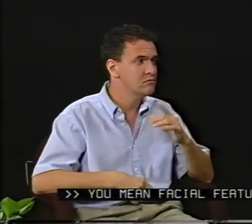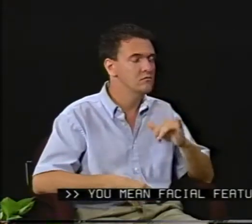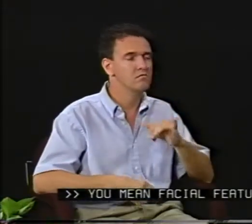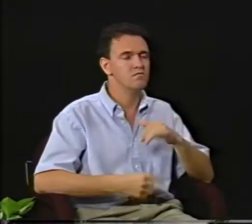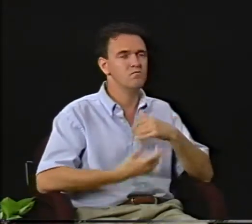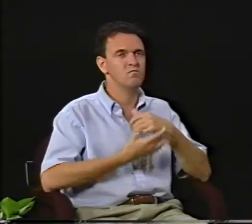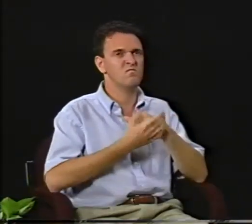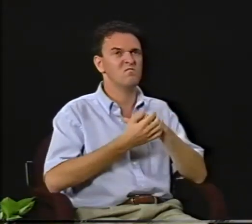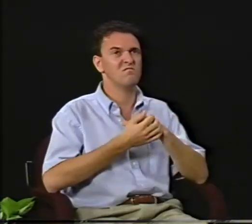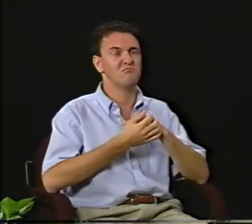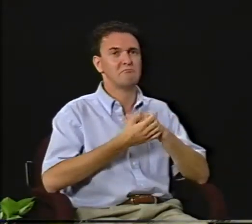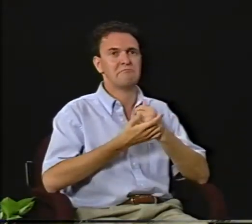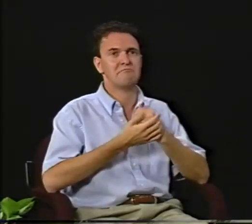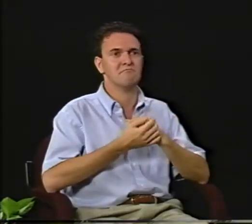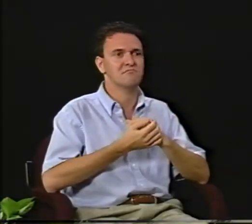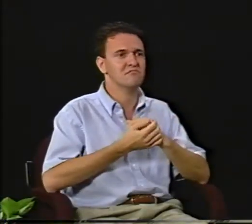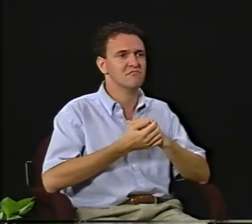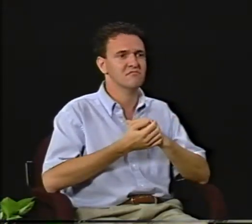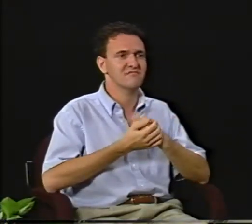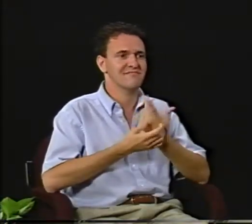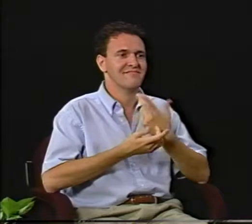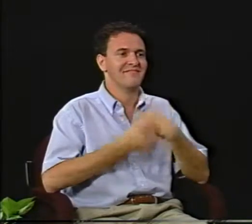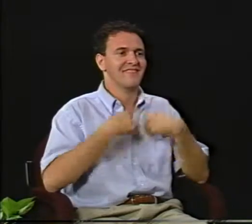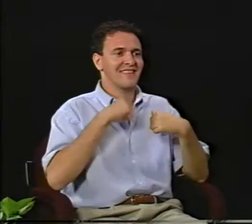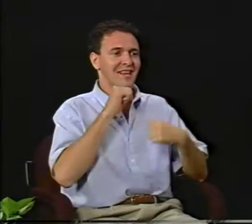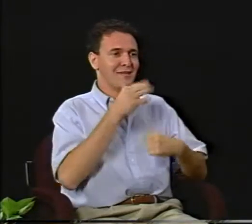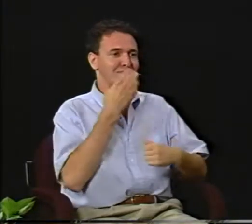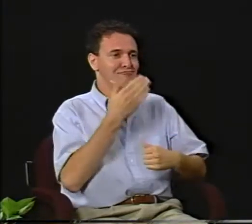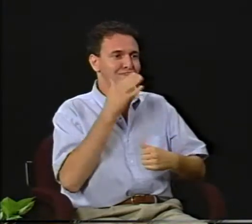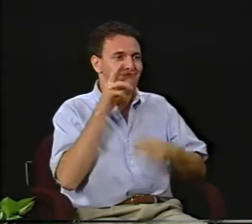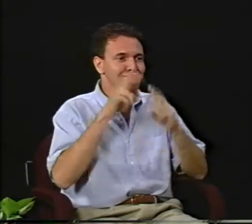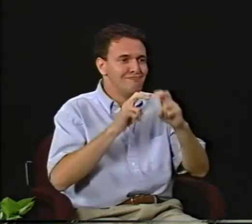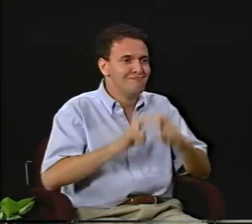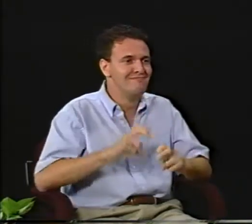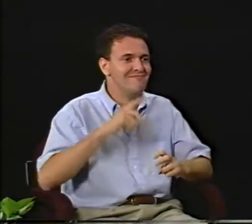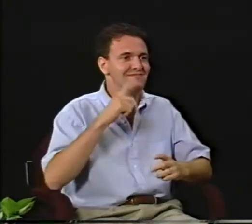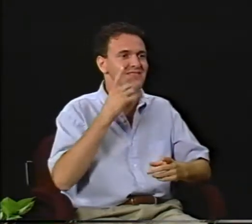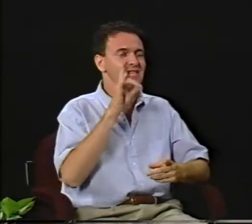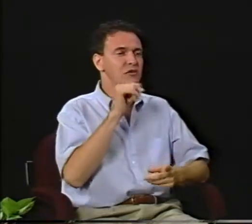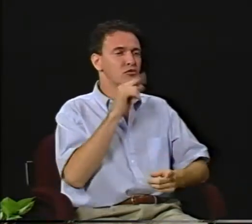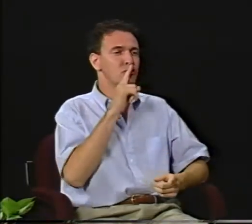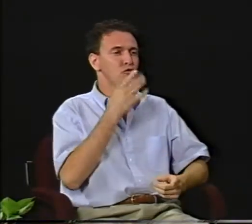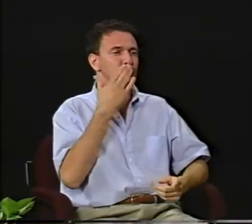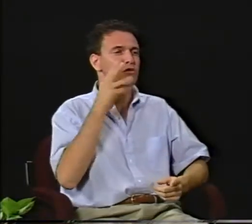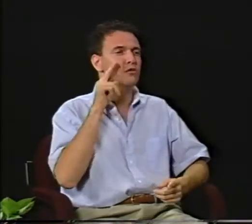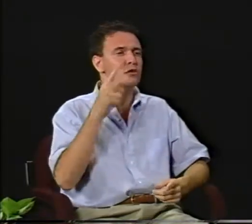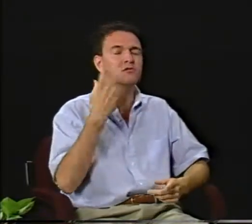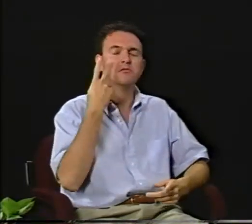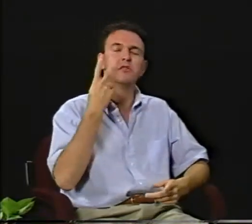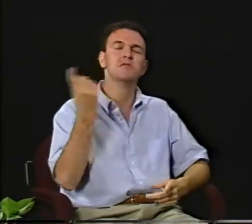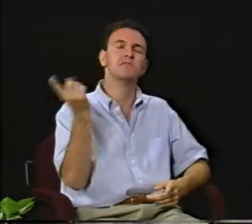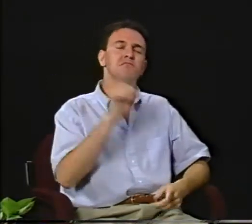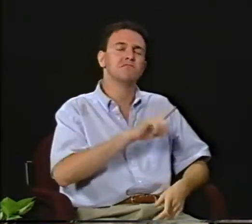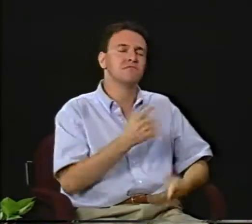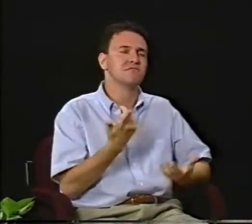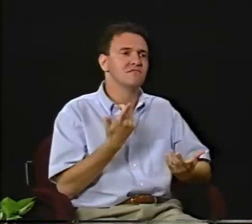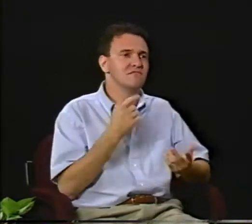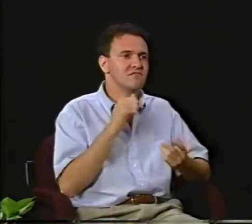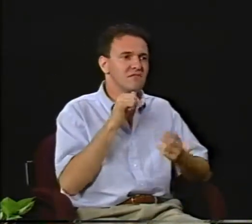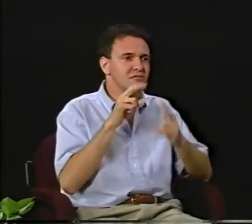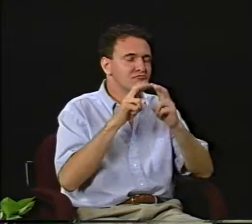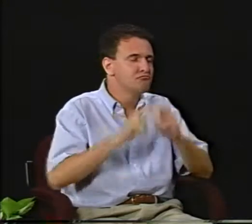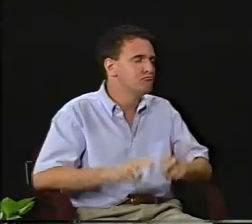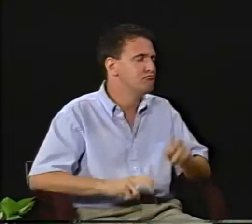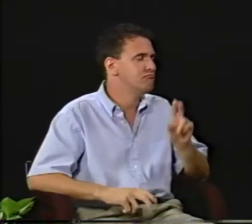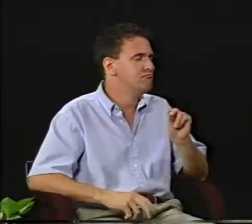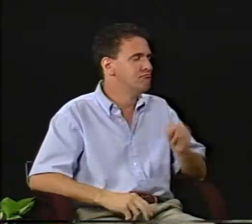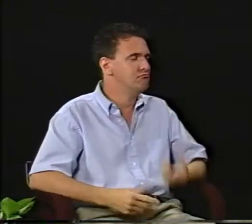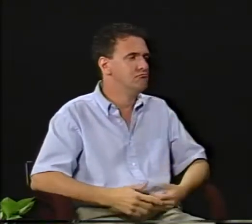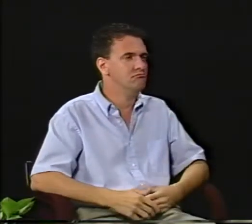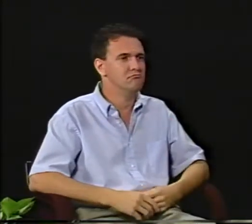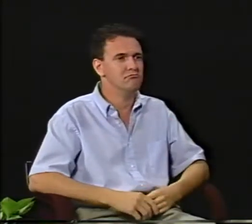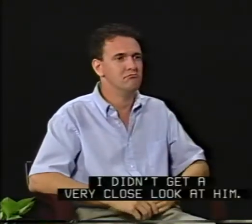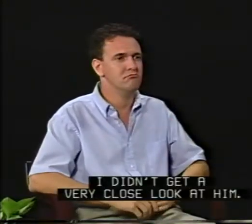mean